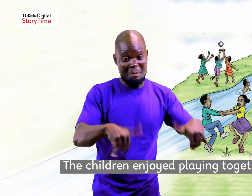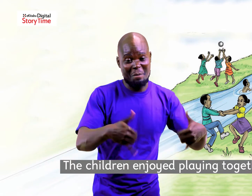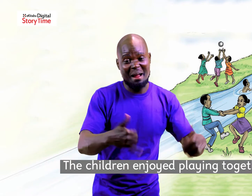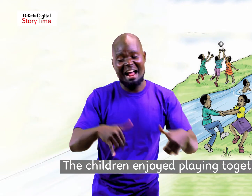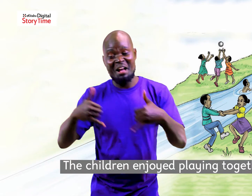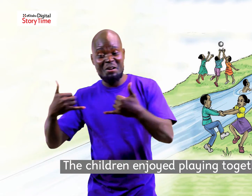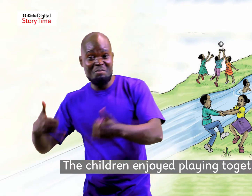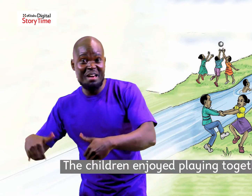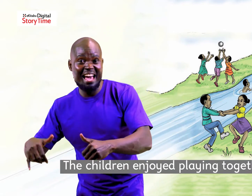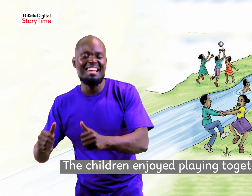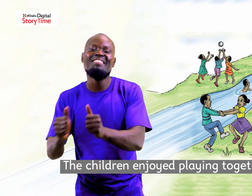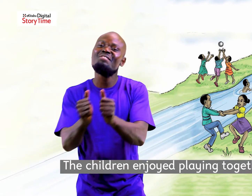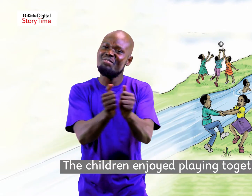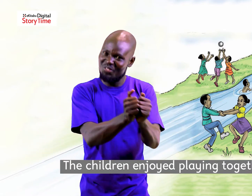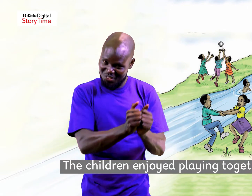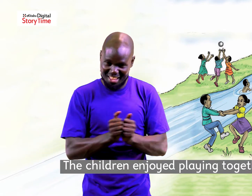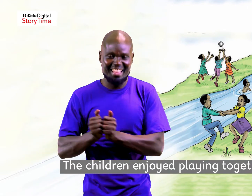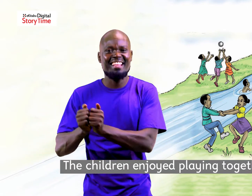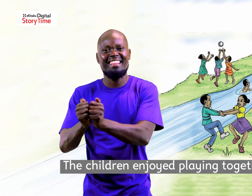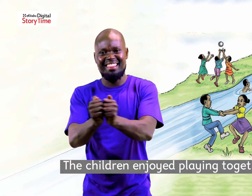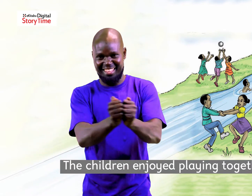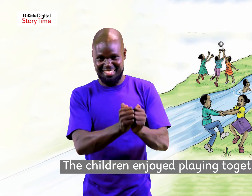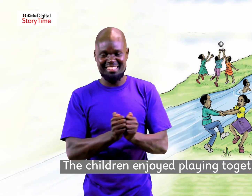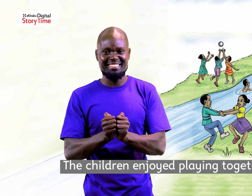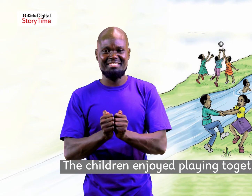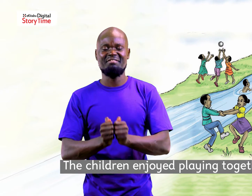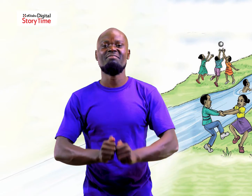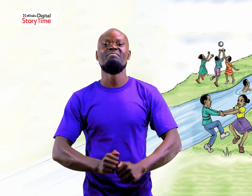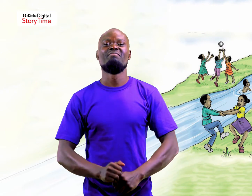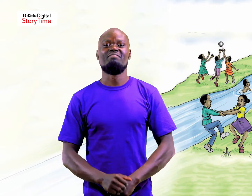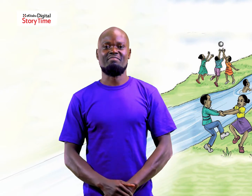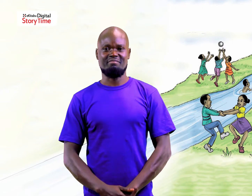the children enjoyed playing together